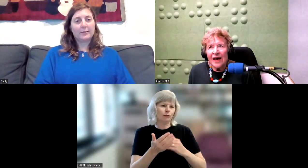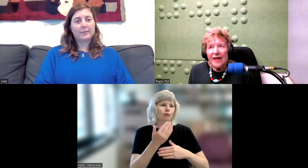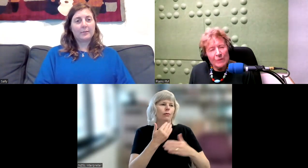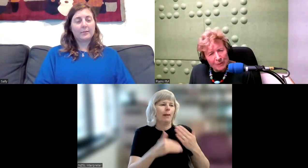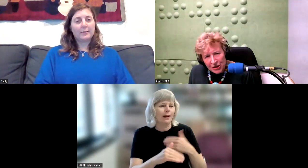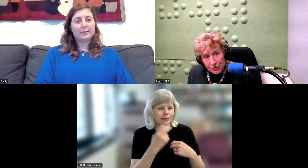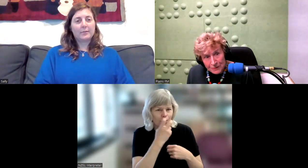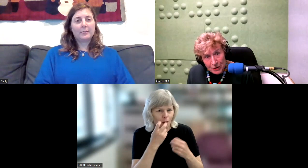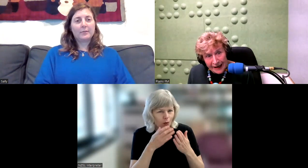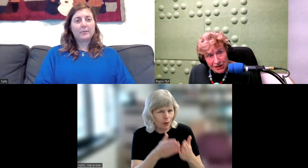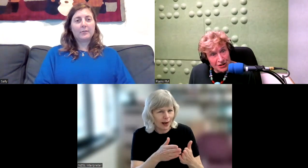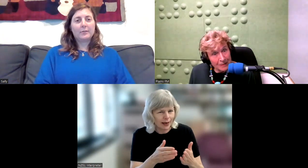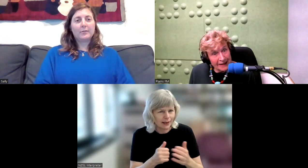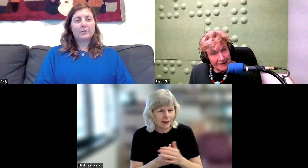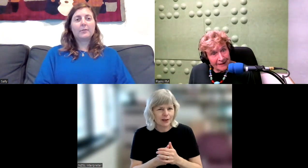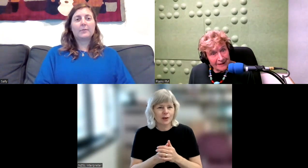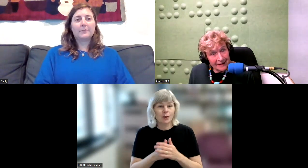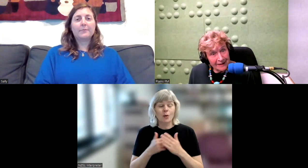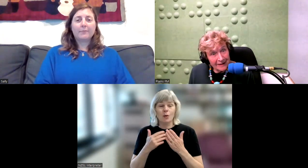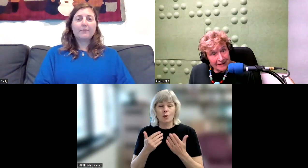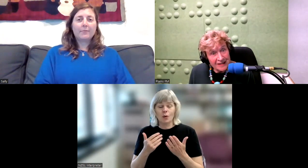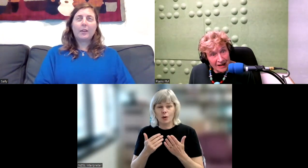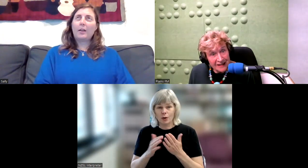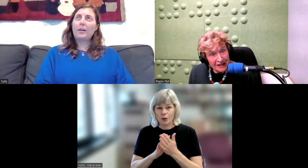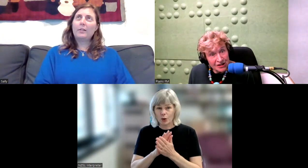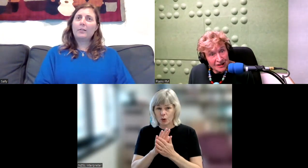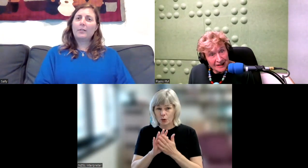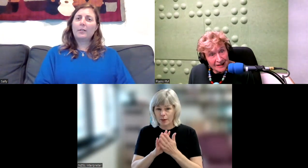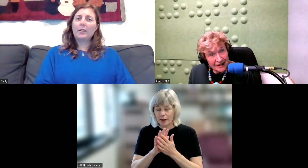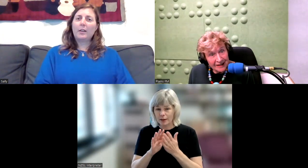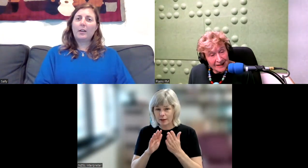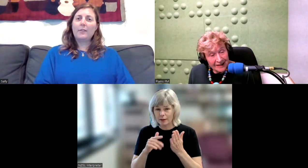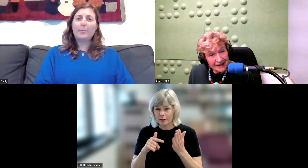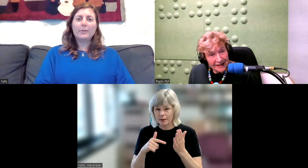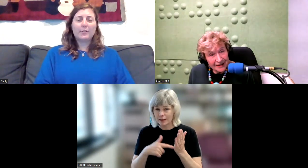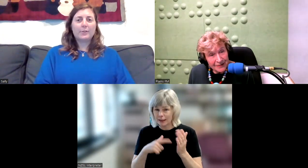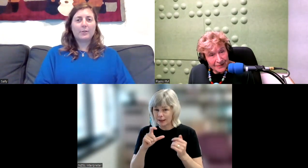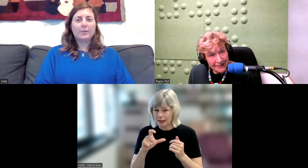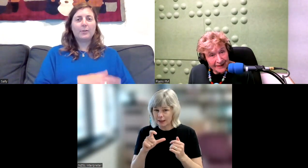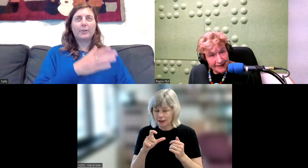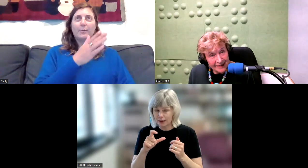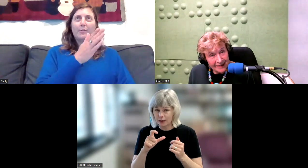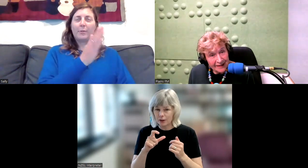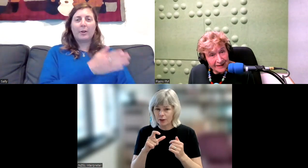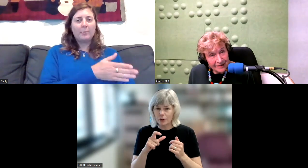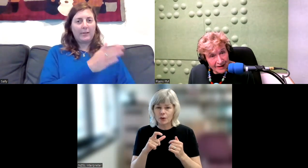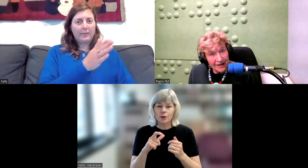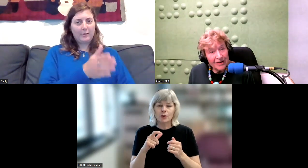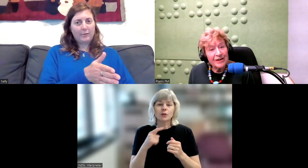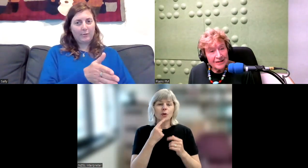That would be total communication, you mean? The signed English? I suppose so. So it went from oral method to total